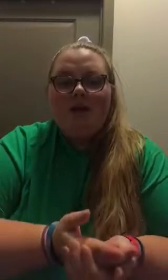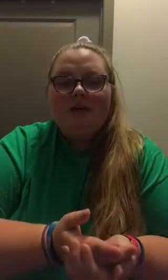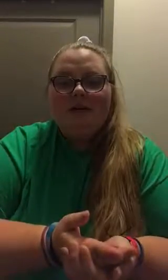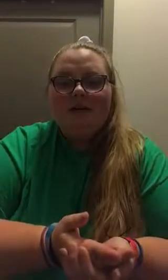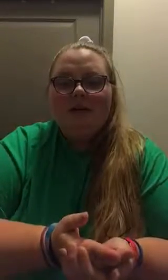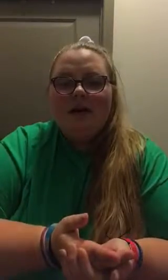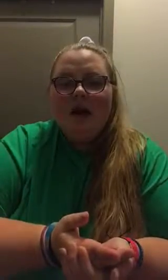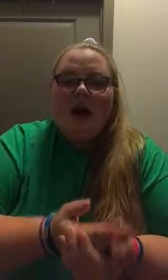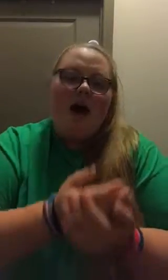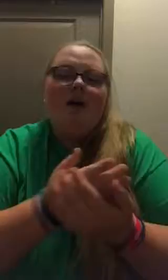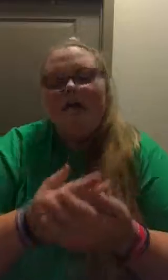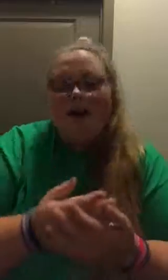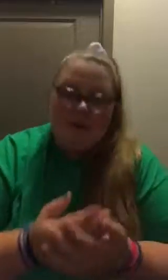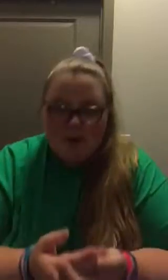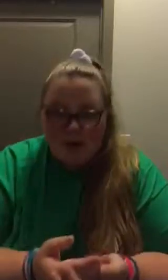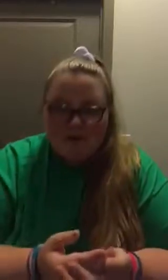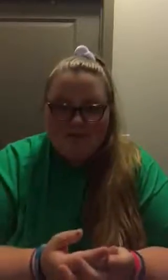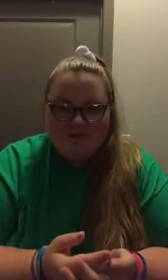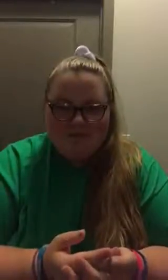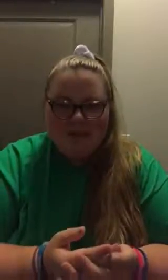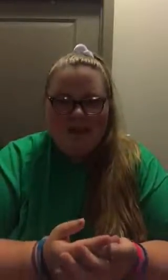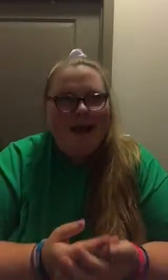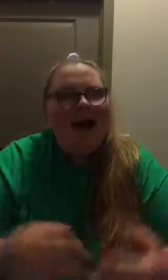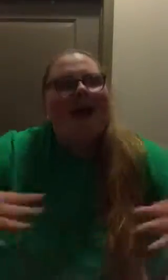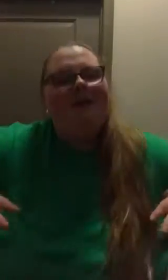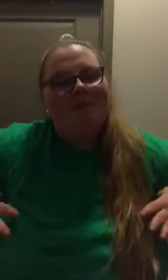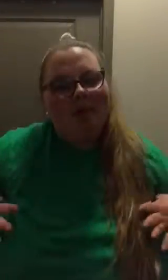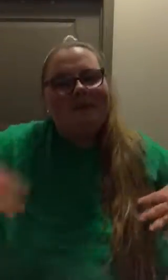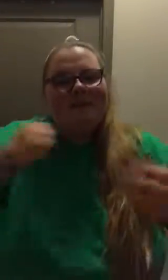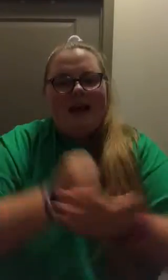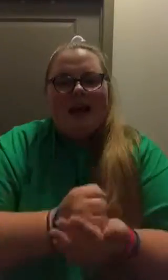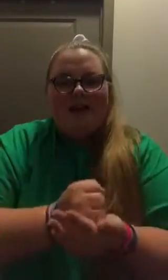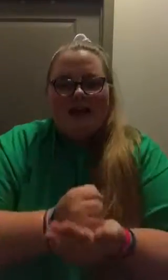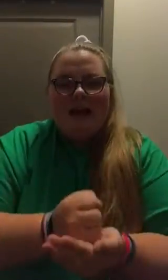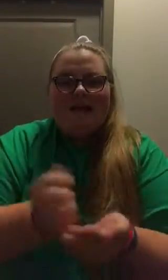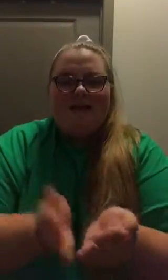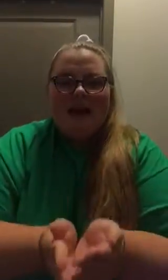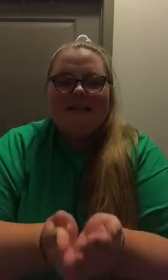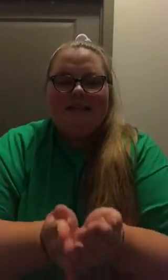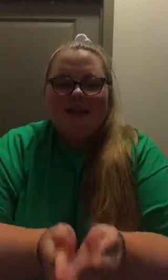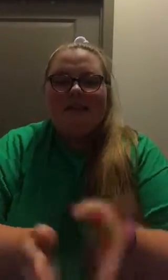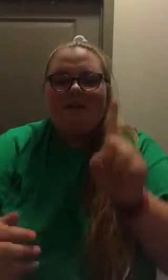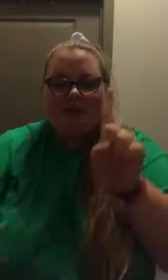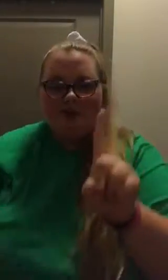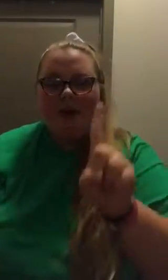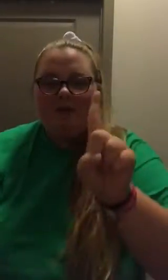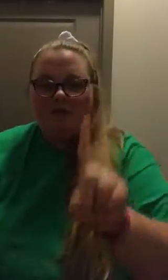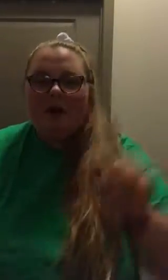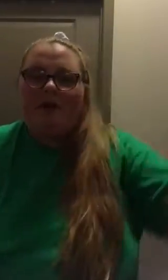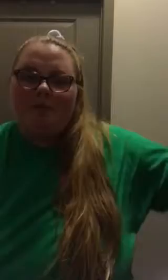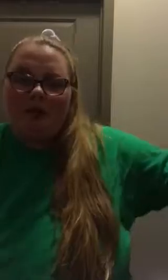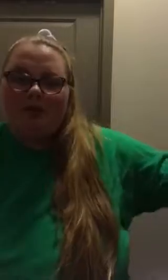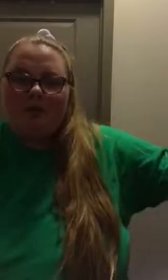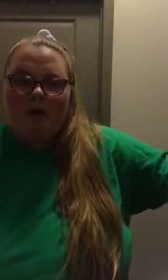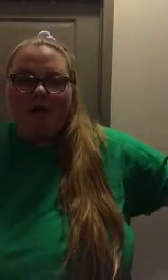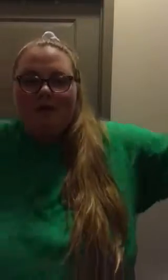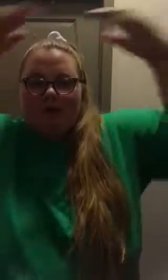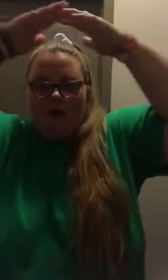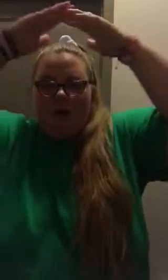a ratlin bird and the birds and the egg and the eggs and the nest and the nest on the twig and the twig on the branch and the branch on the tree